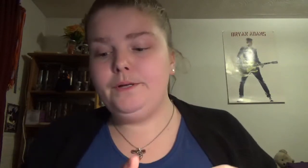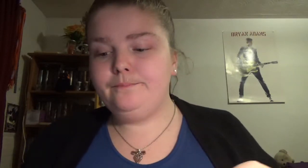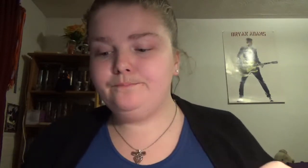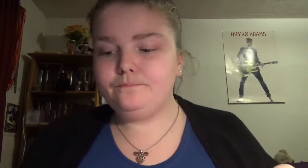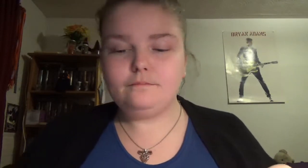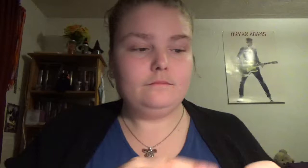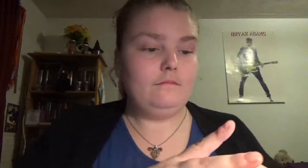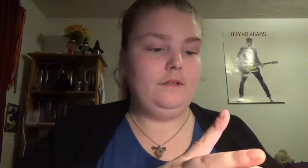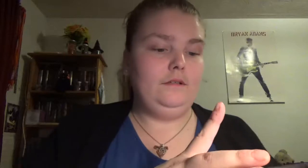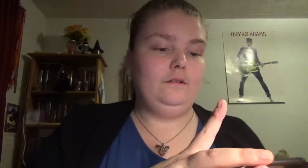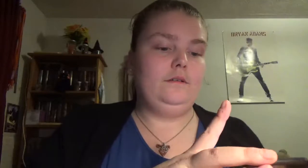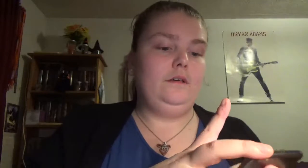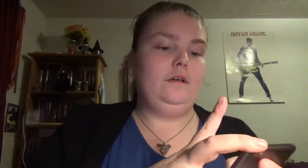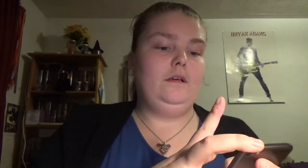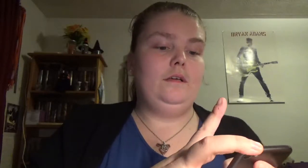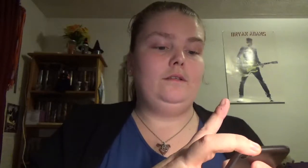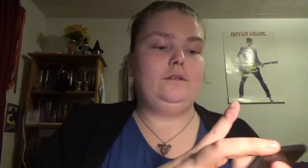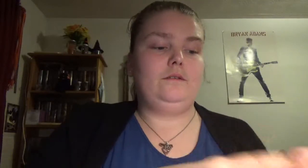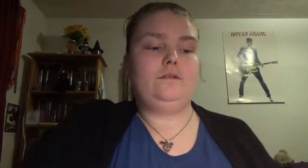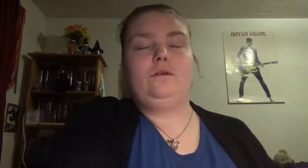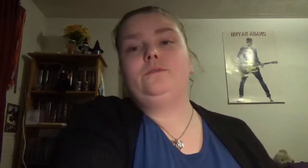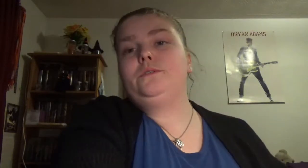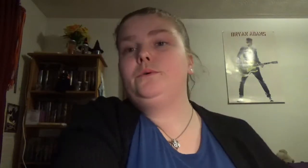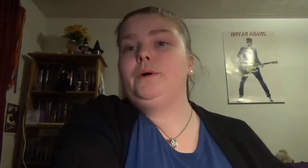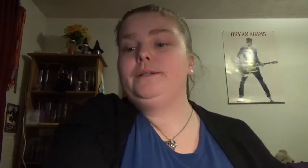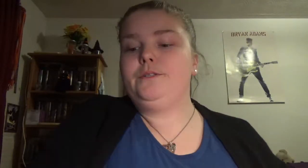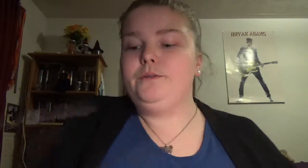don't want to